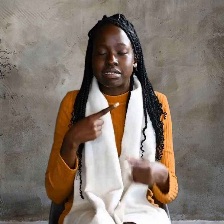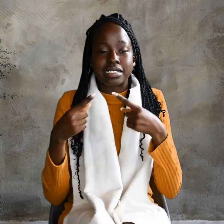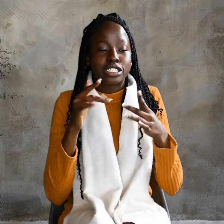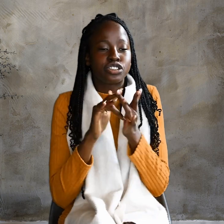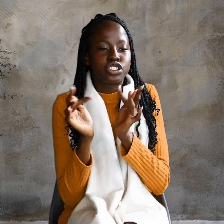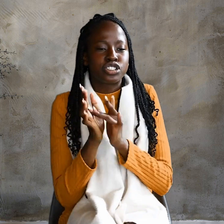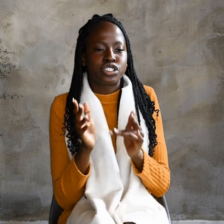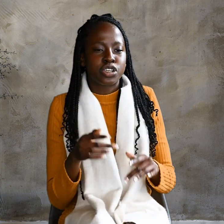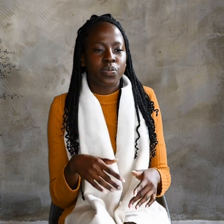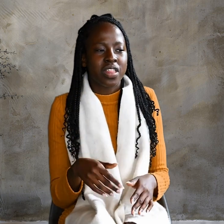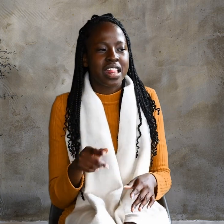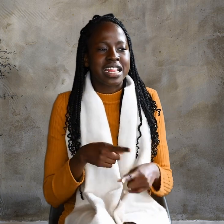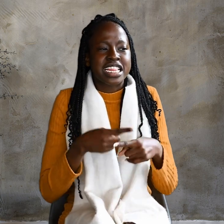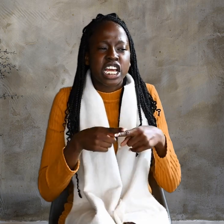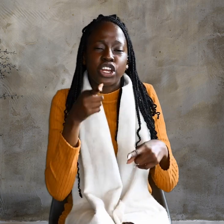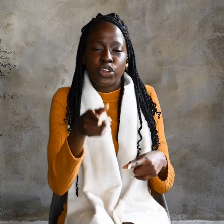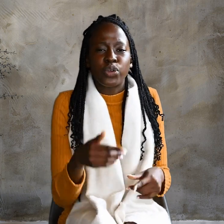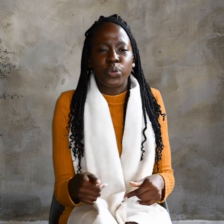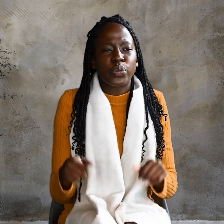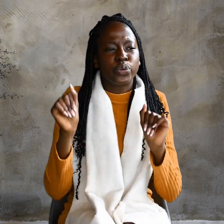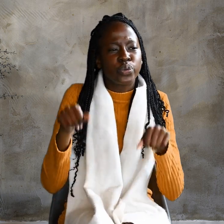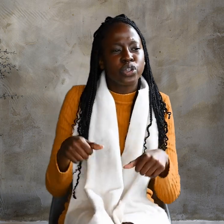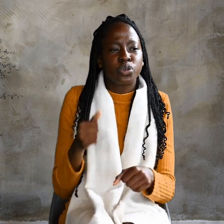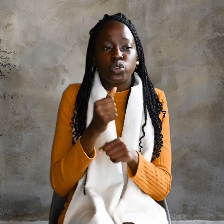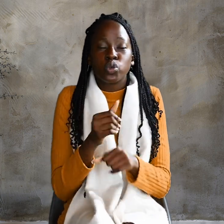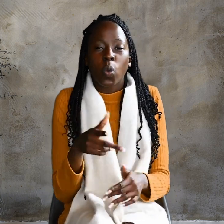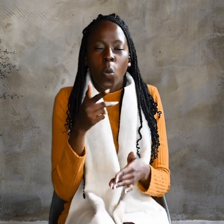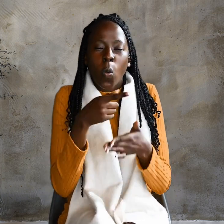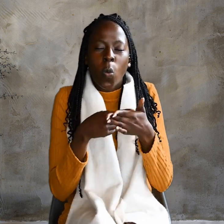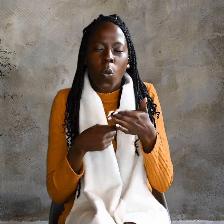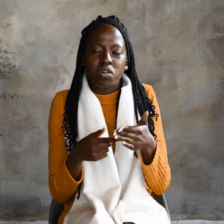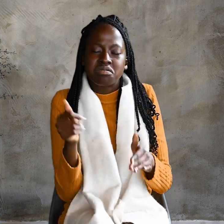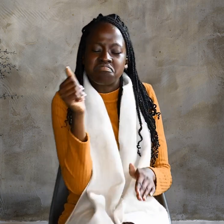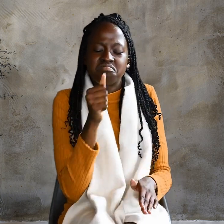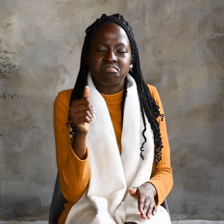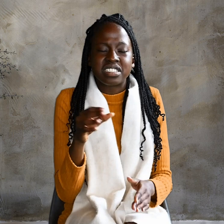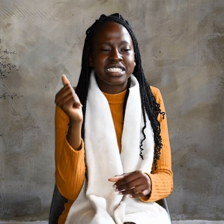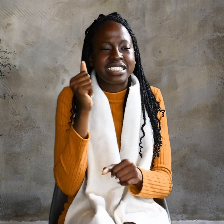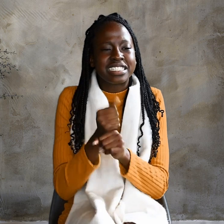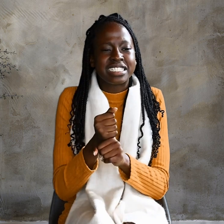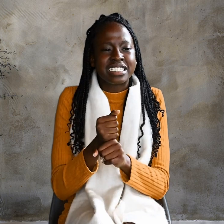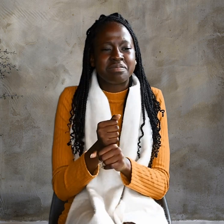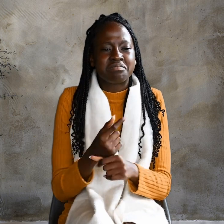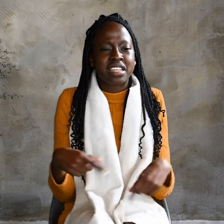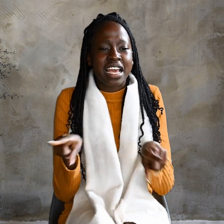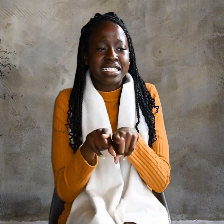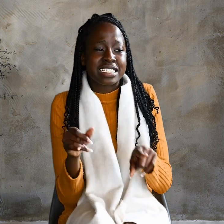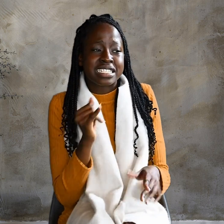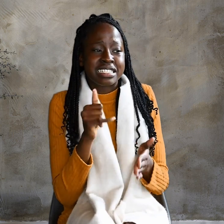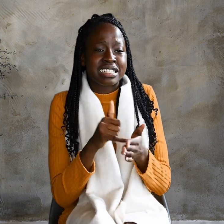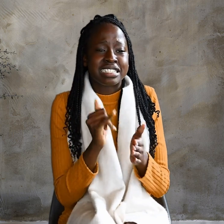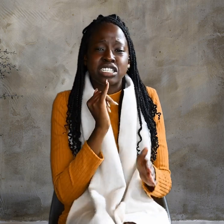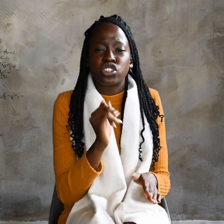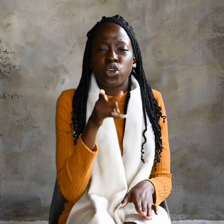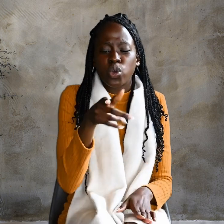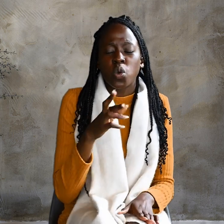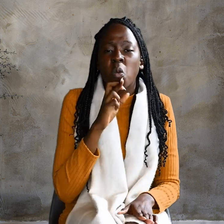Then you would do what Abraham did. As it is, You were looking for a way to kill me,